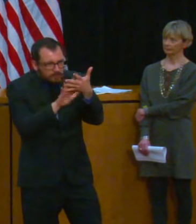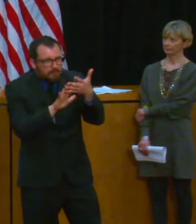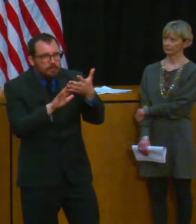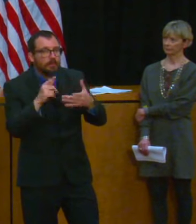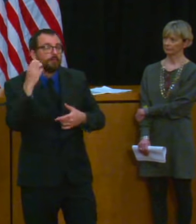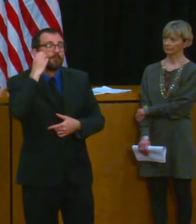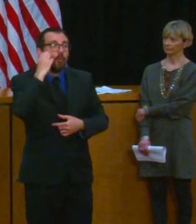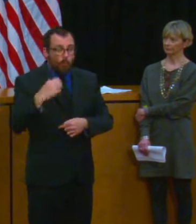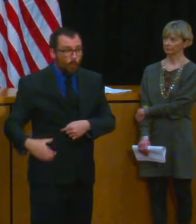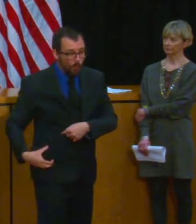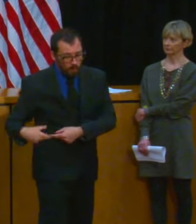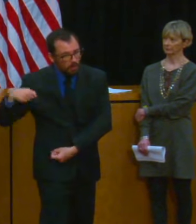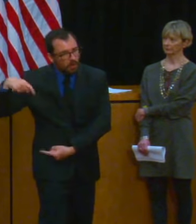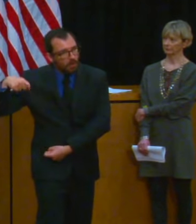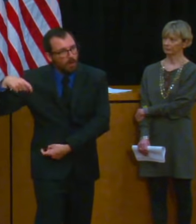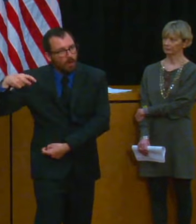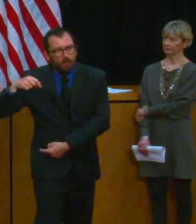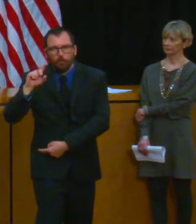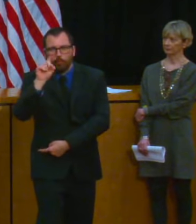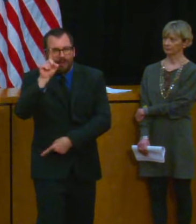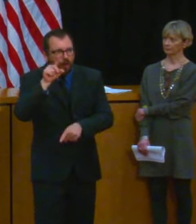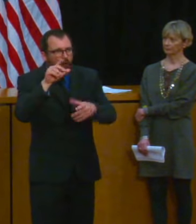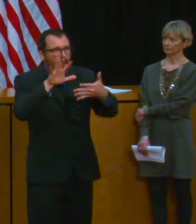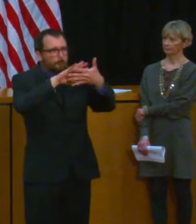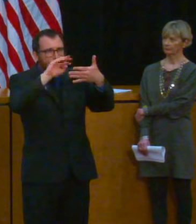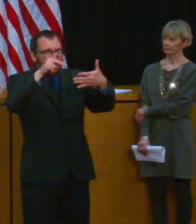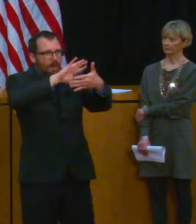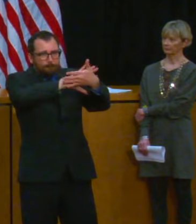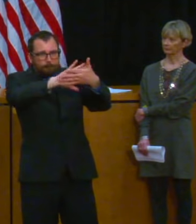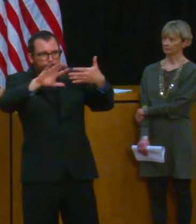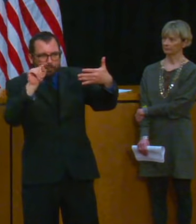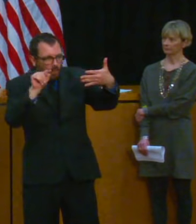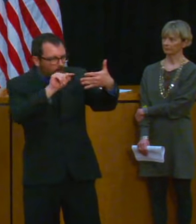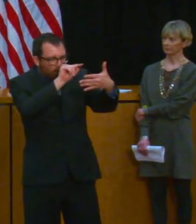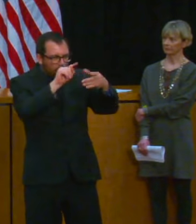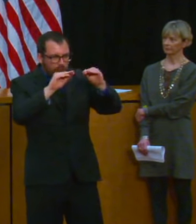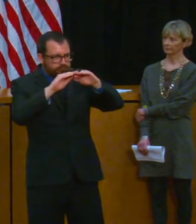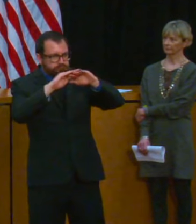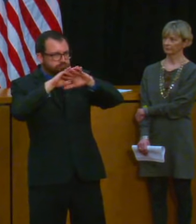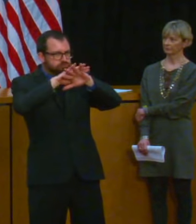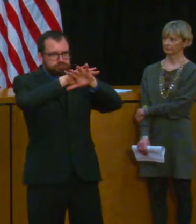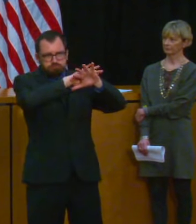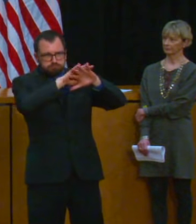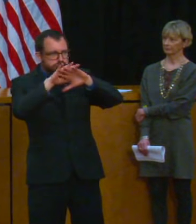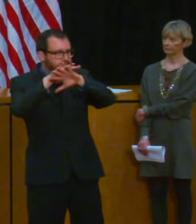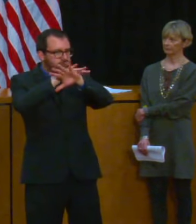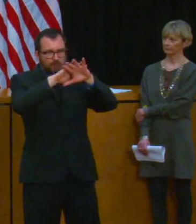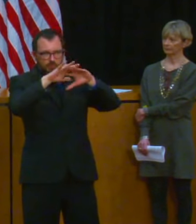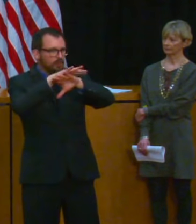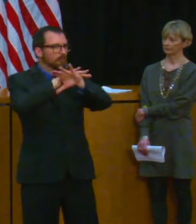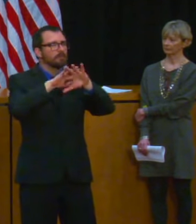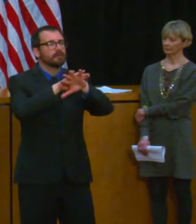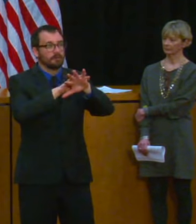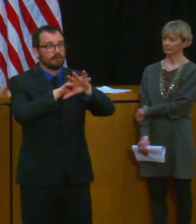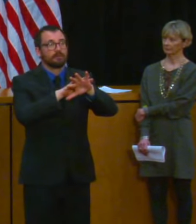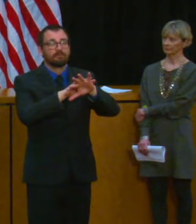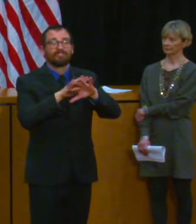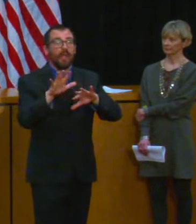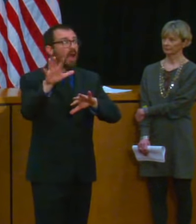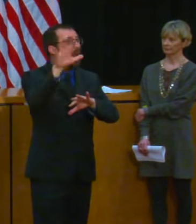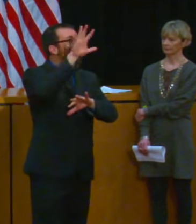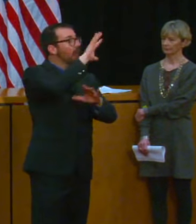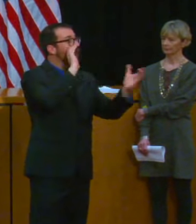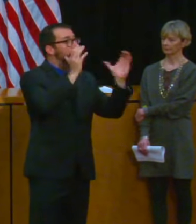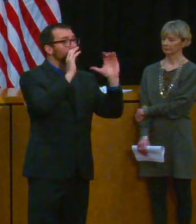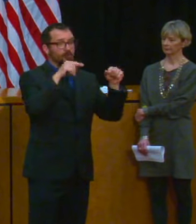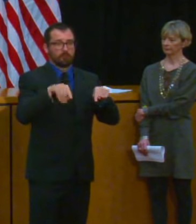as any other region of the country and that again is a good sign because it means the stuff that we've